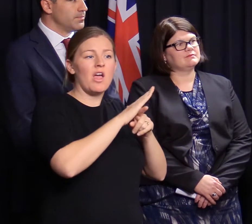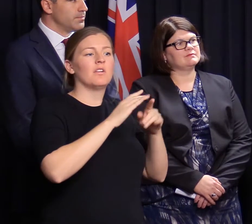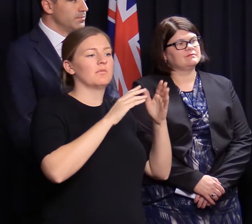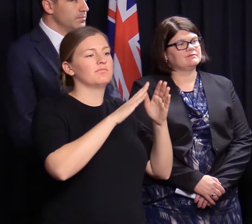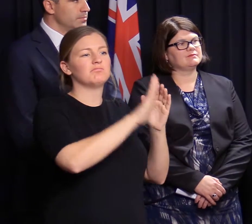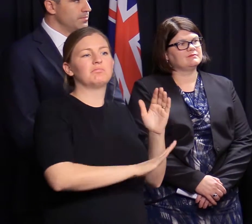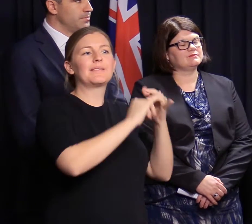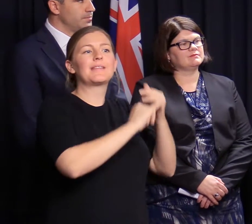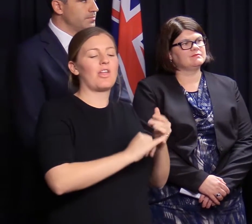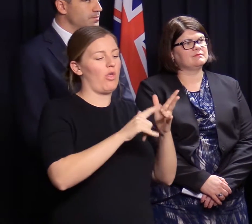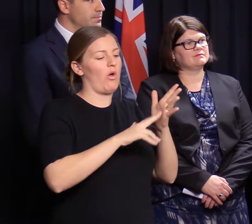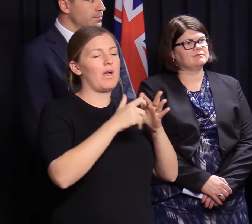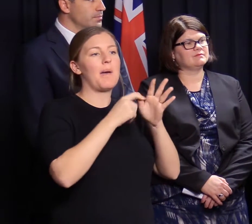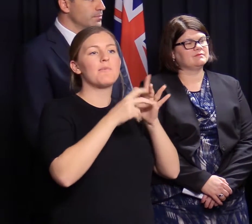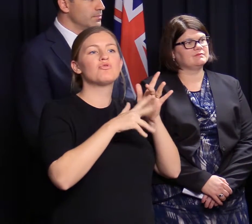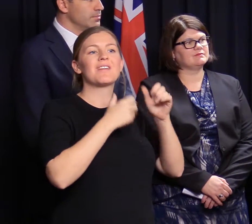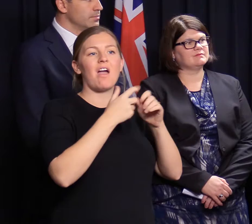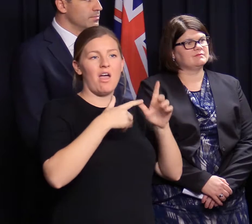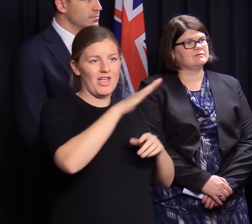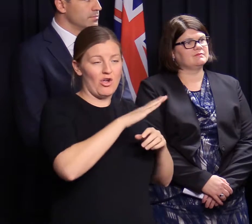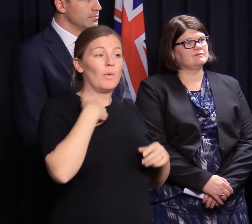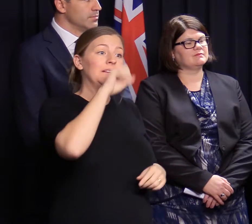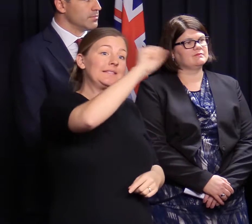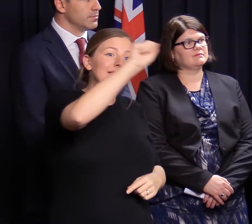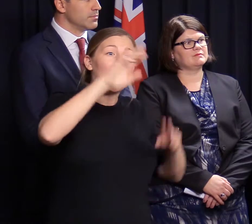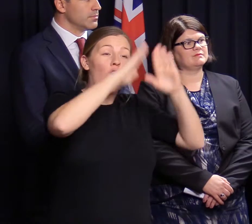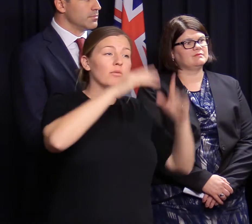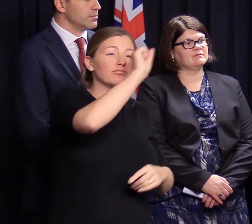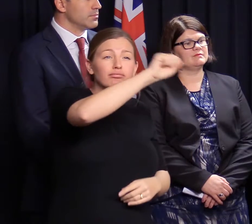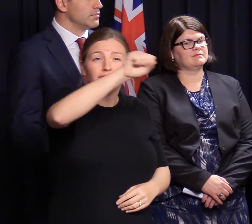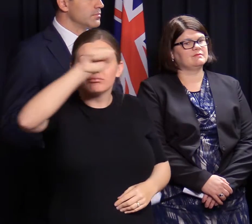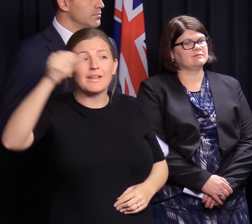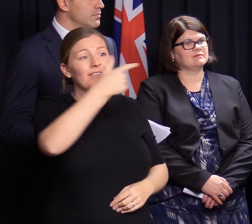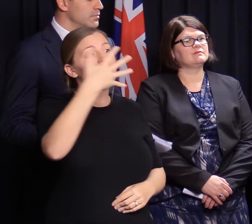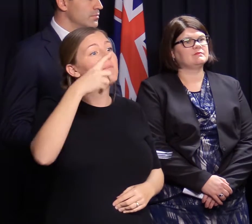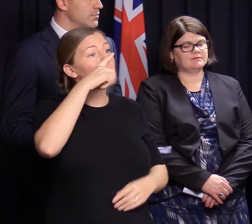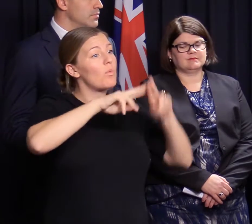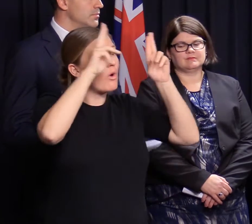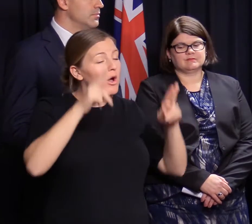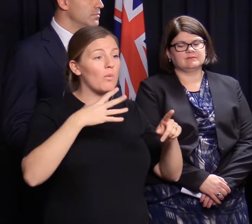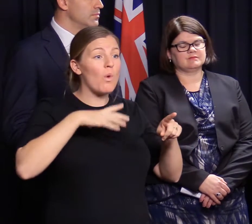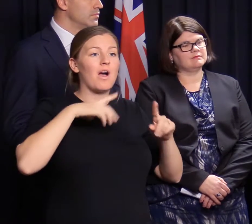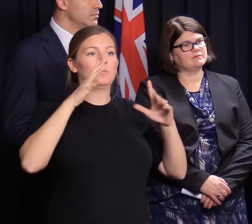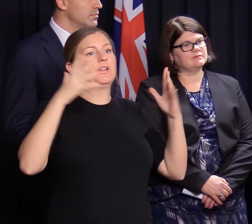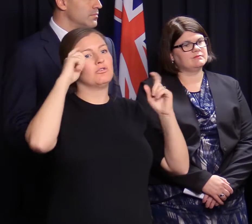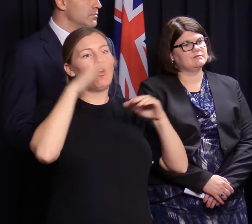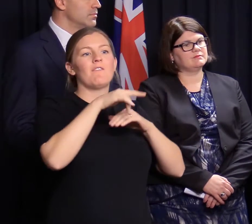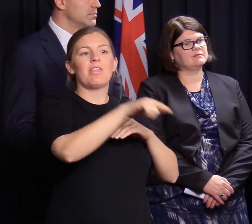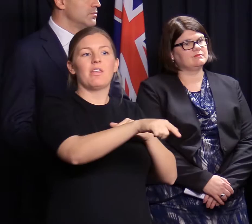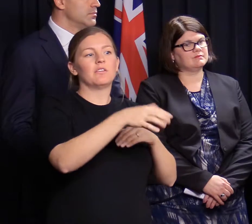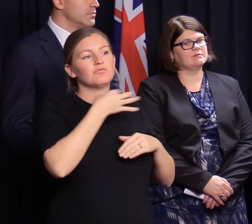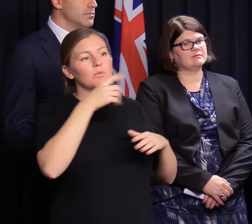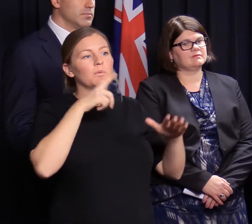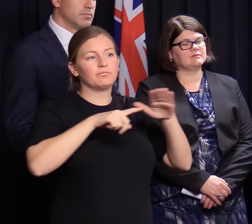Onkaparinga catchment, where we door knocked 75 residents that were either at risk or were inundated from the